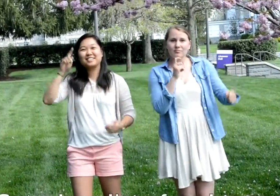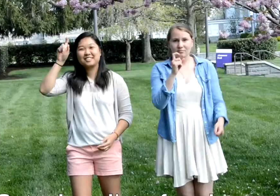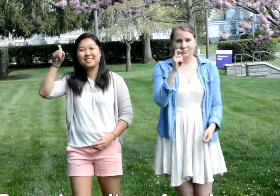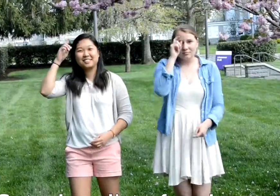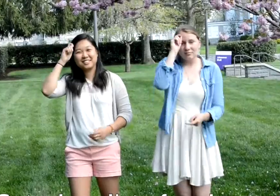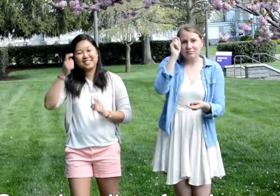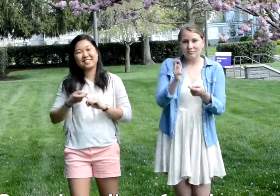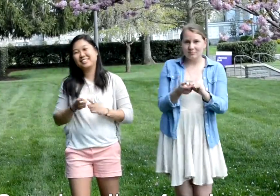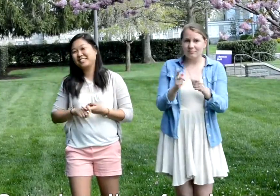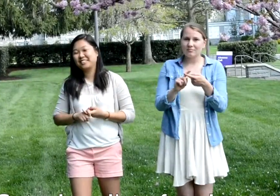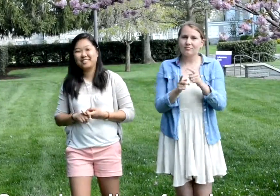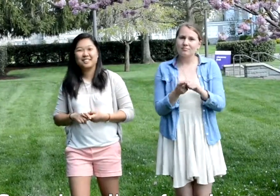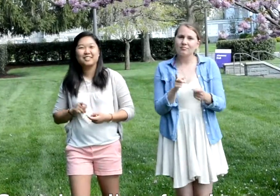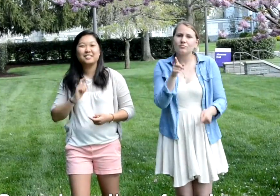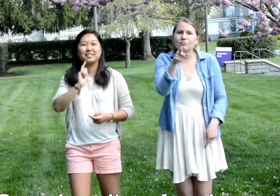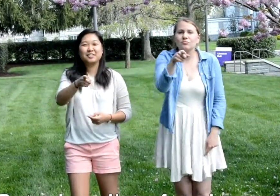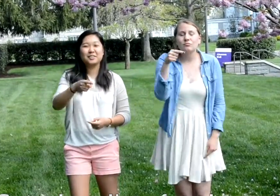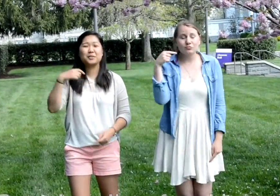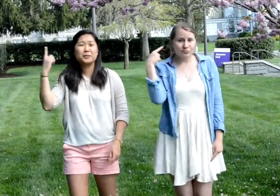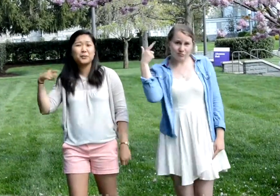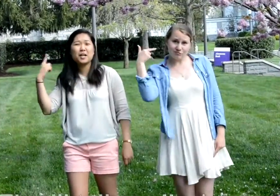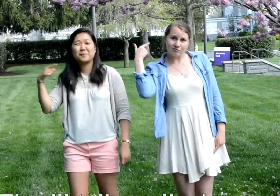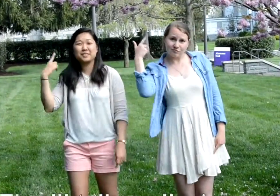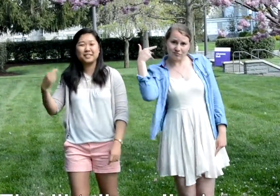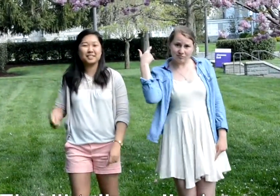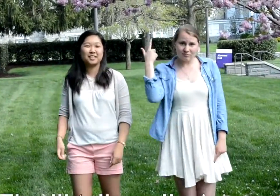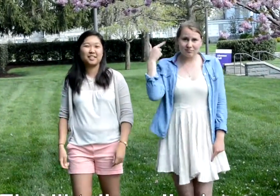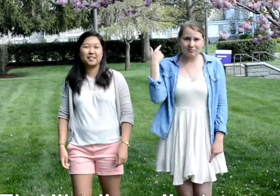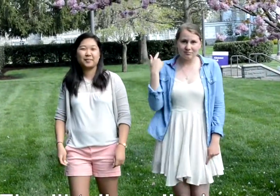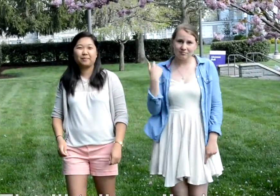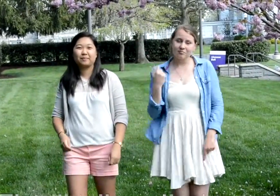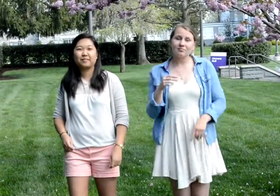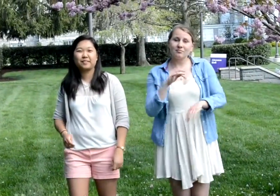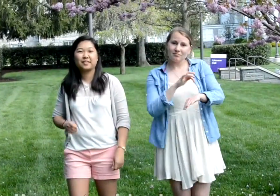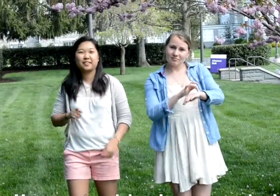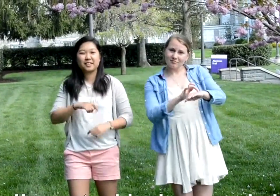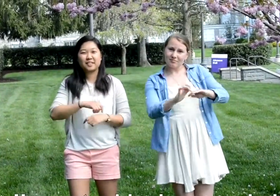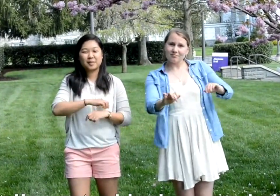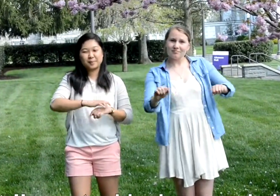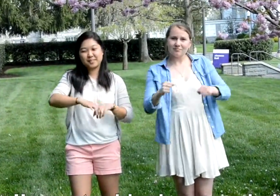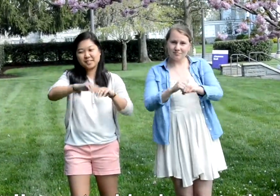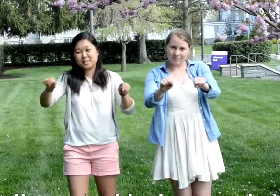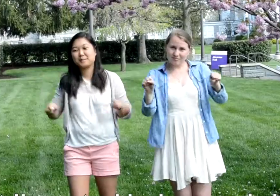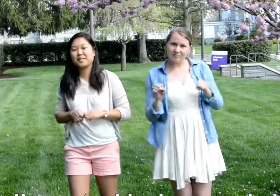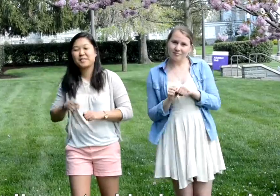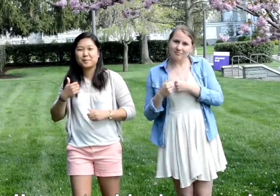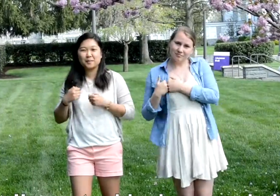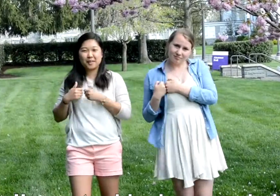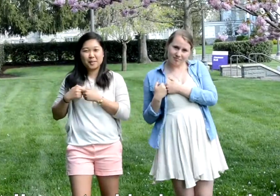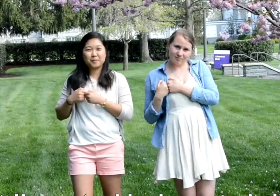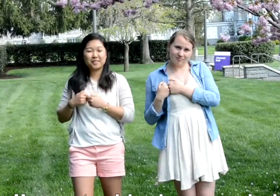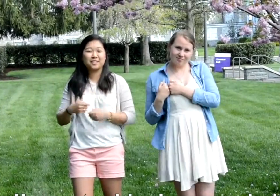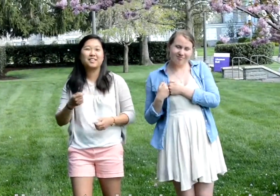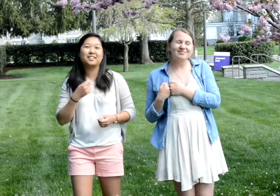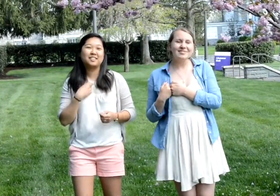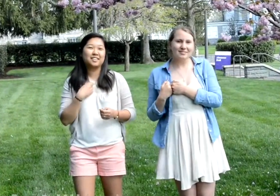Got a long list of ex-lovers They'll tell you I'm insane But I've got a blank space,